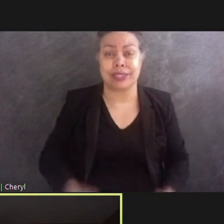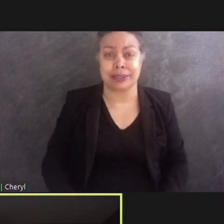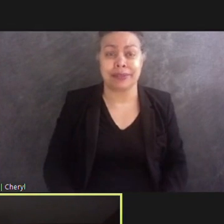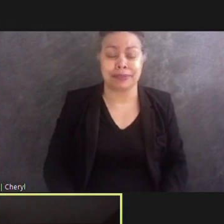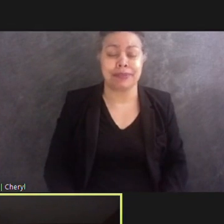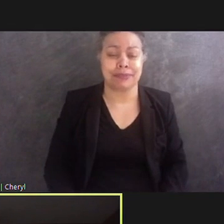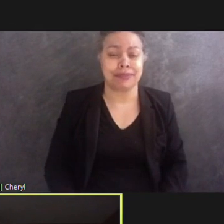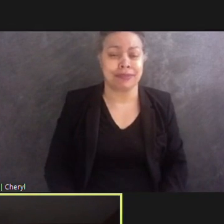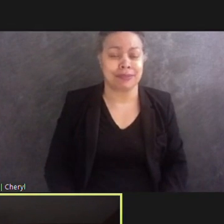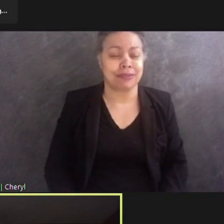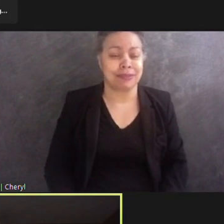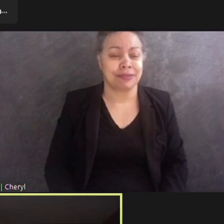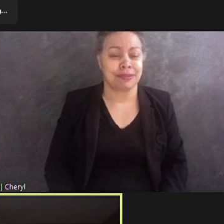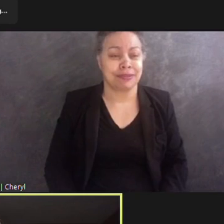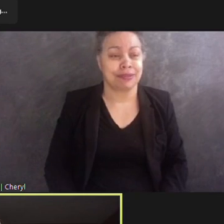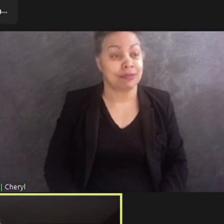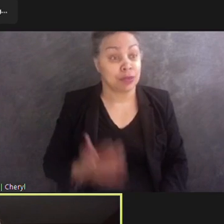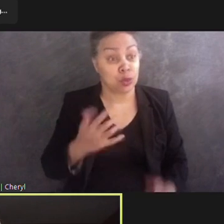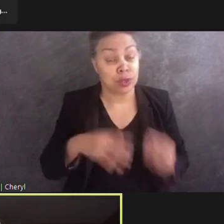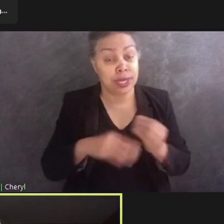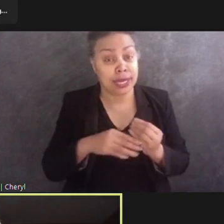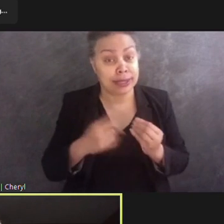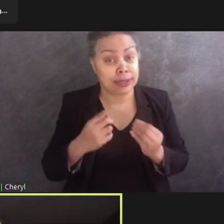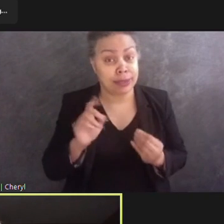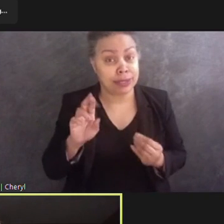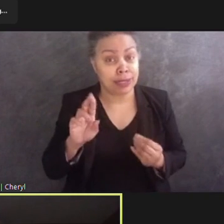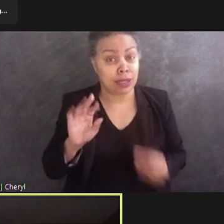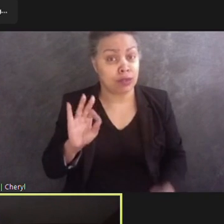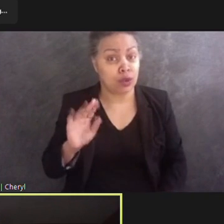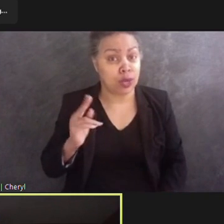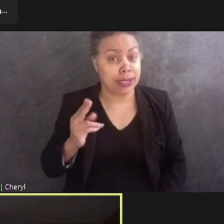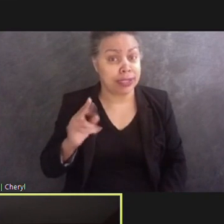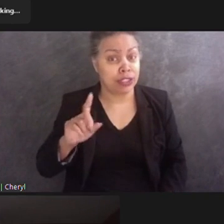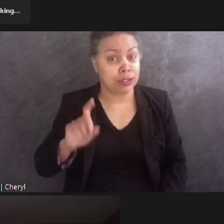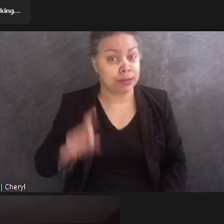Would you add anything, Dr. Fogel, Hatch? Sounds good to me.